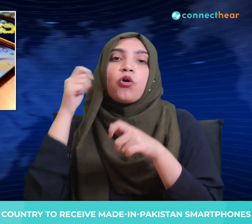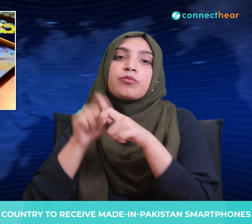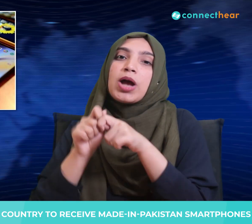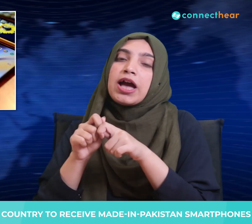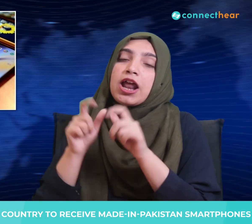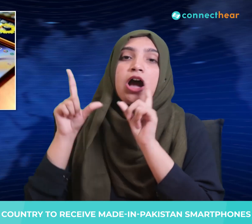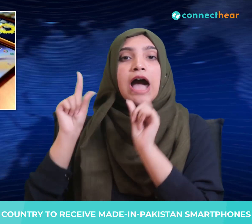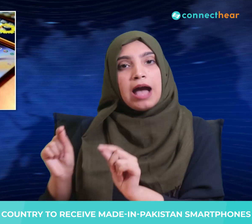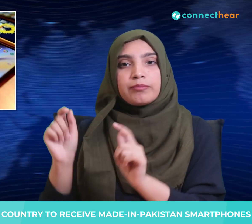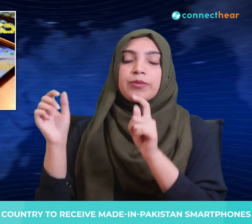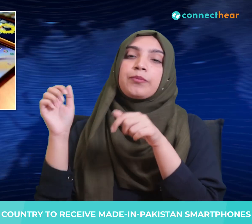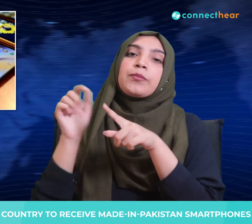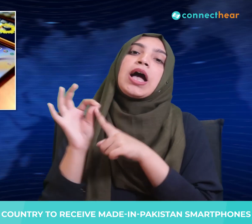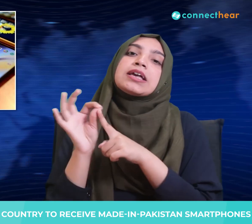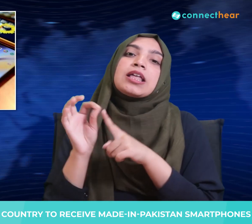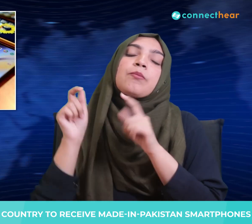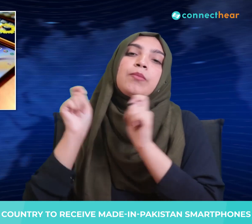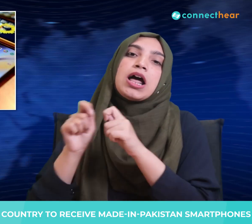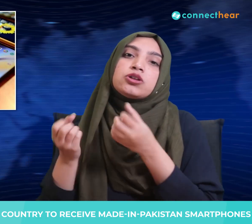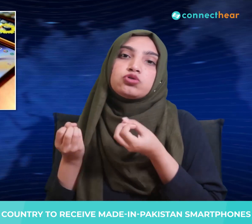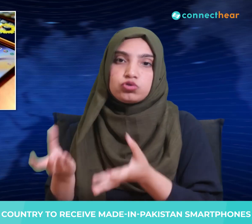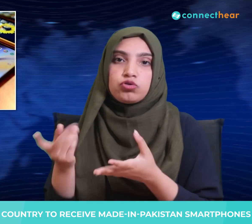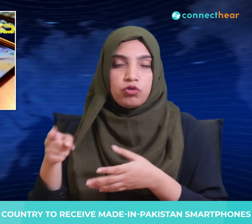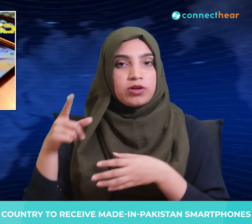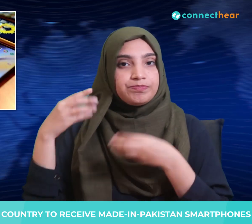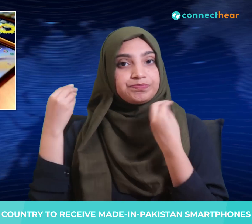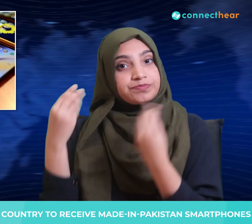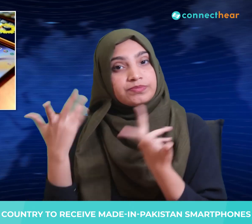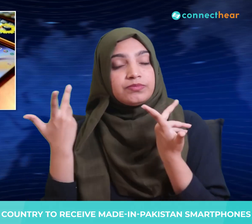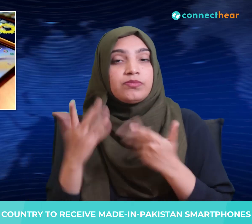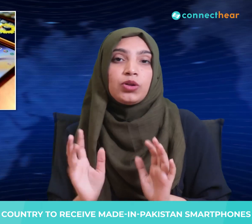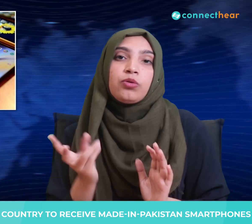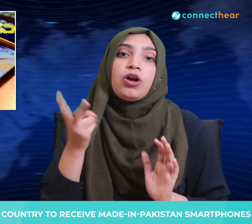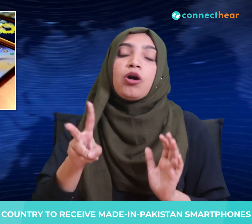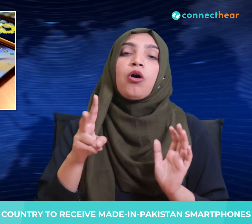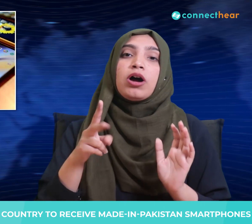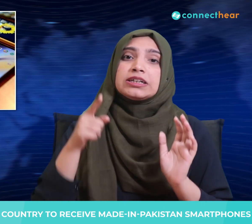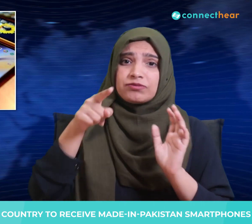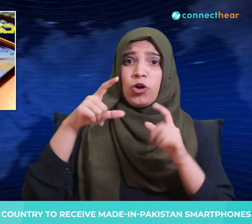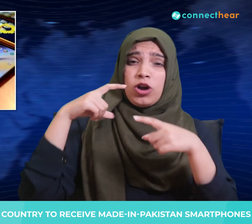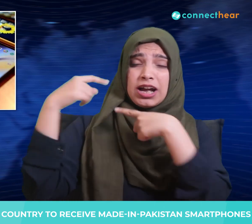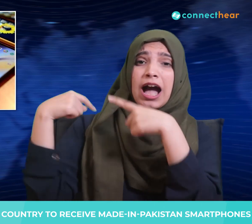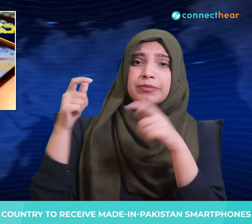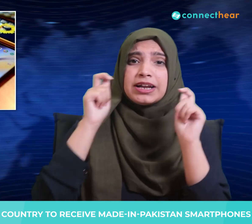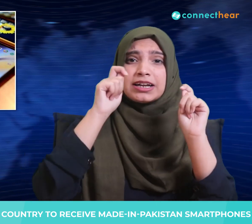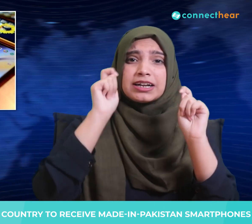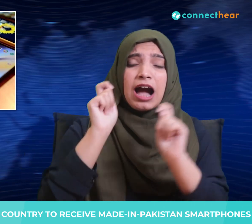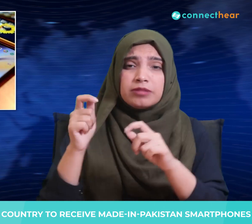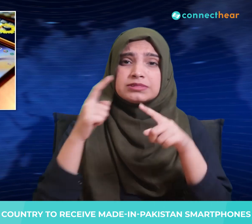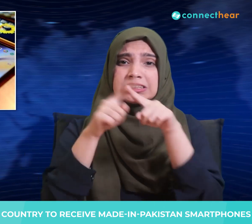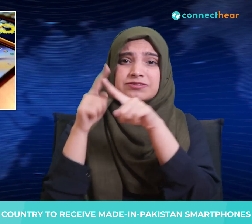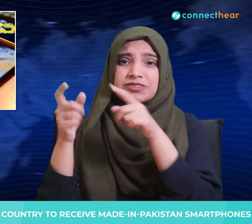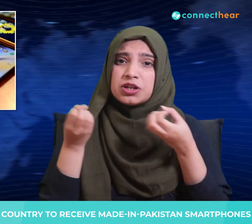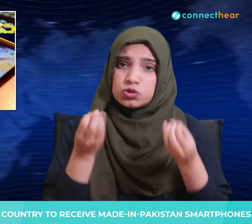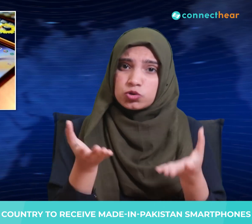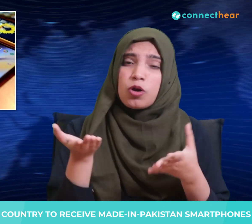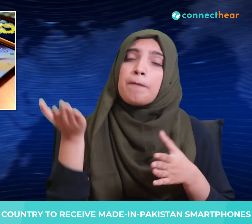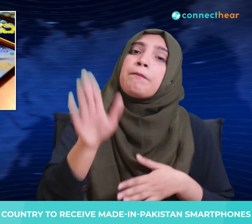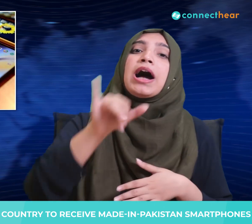Pakistan that would boost the country's exports besides generating more jobs. Said Lieutenant General Retired Asim Saleem